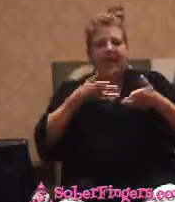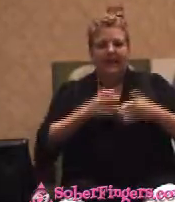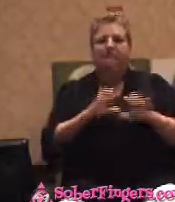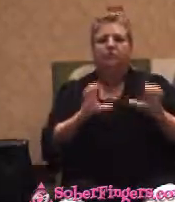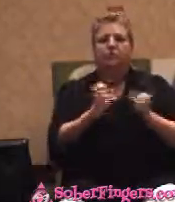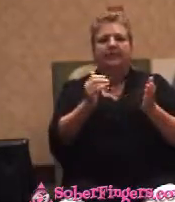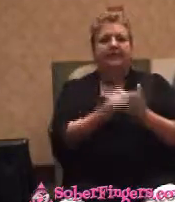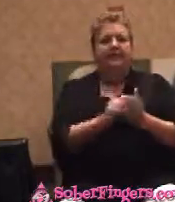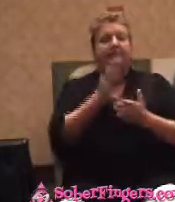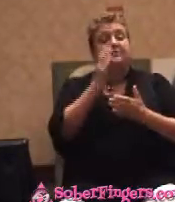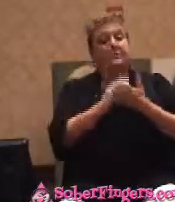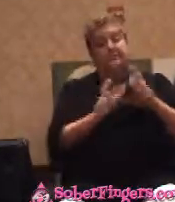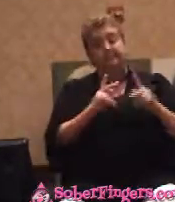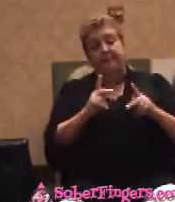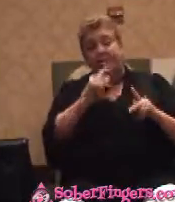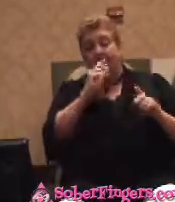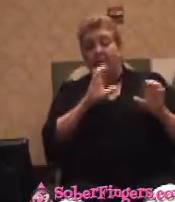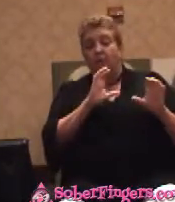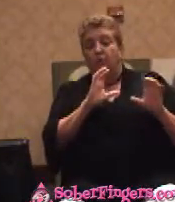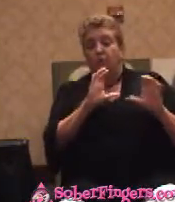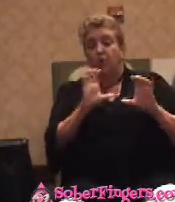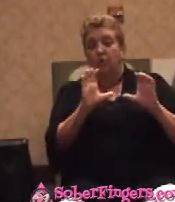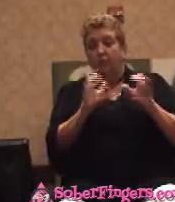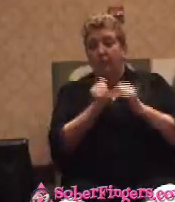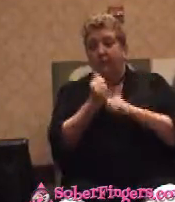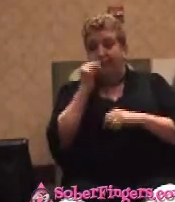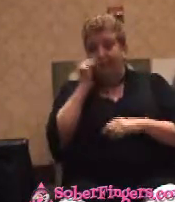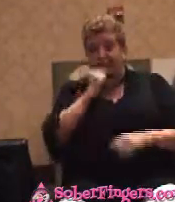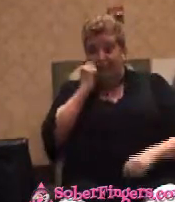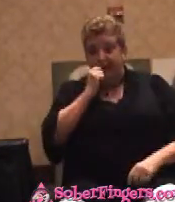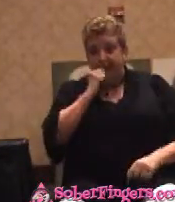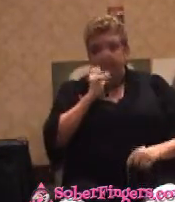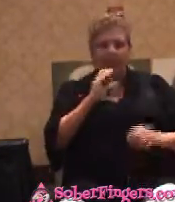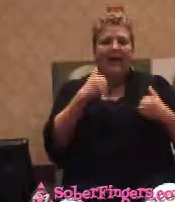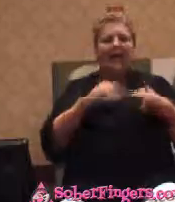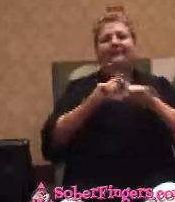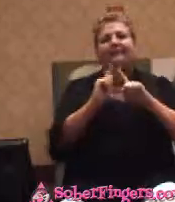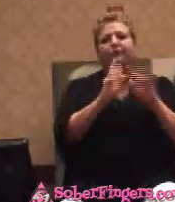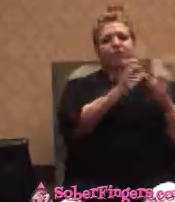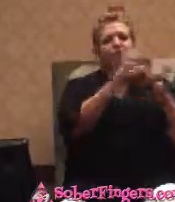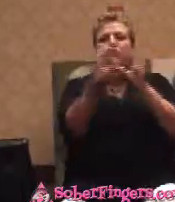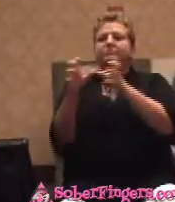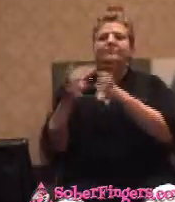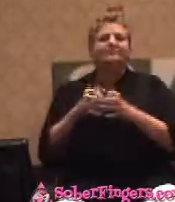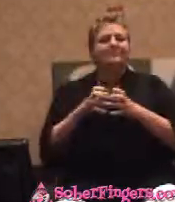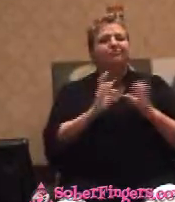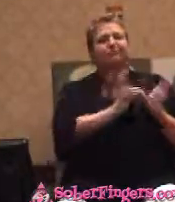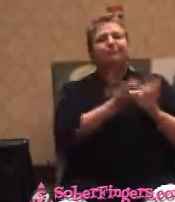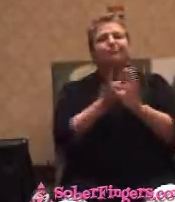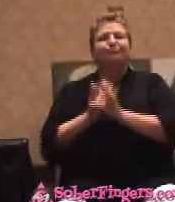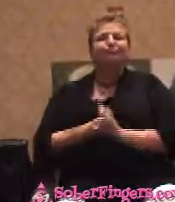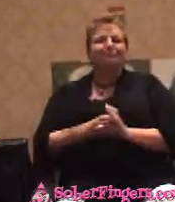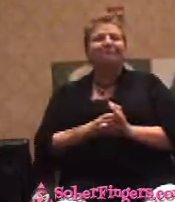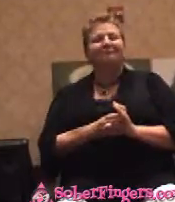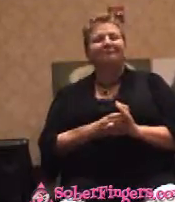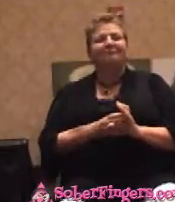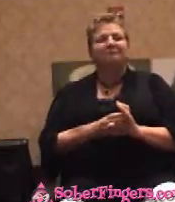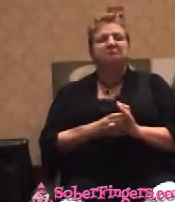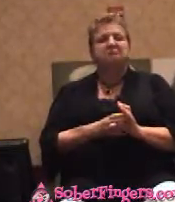day. And so I had to have different groups that I moved through. But honestly, I liked it. I didn't mind the hangovers. I didn't